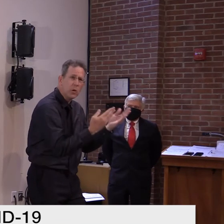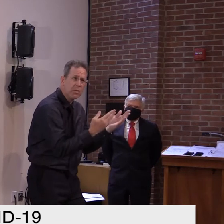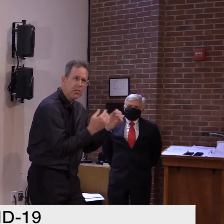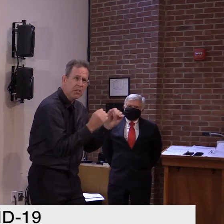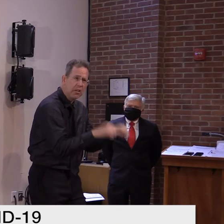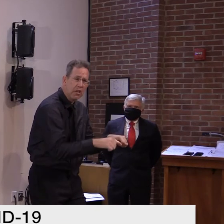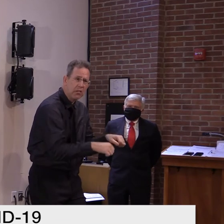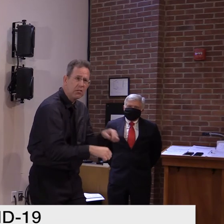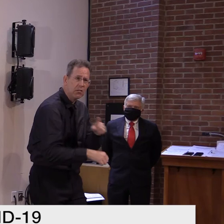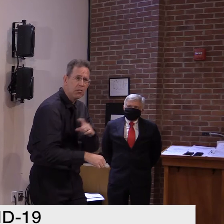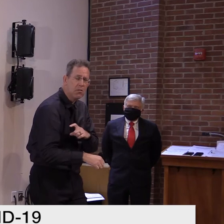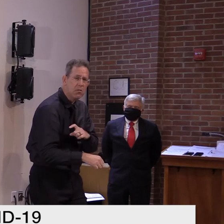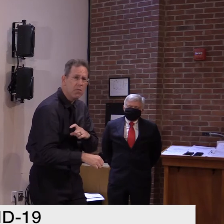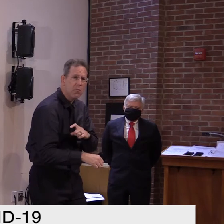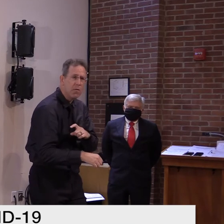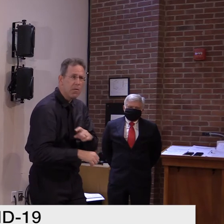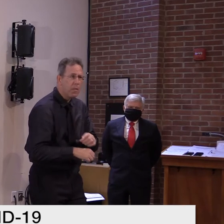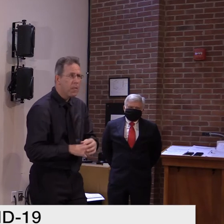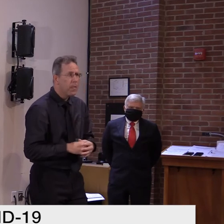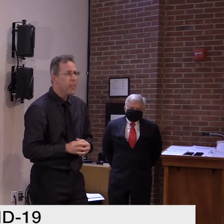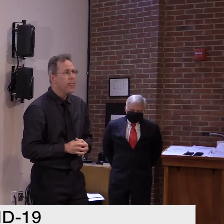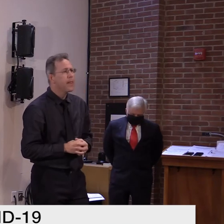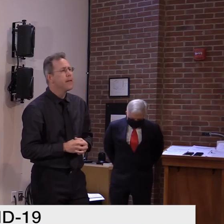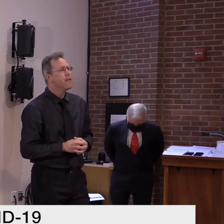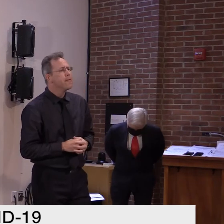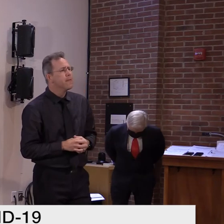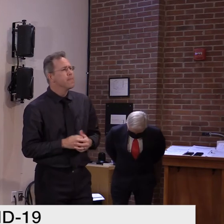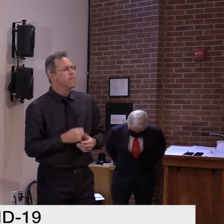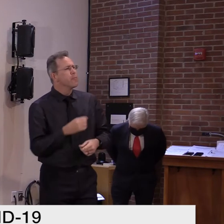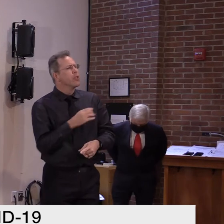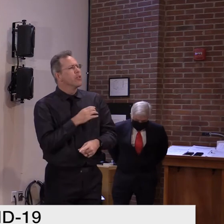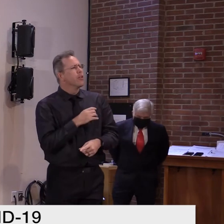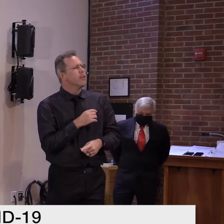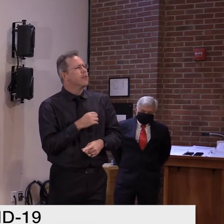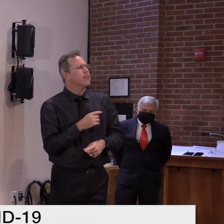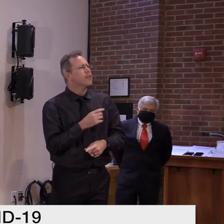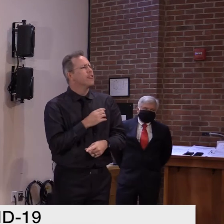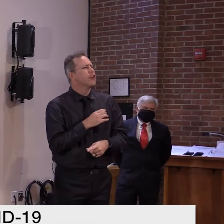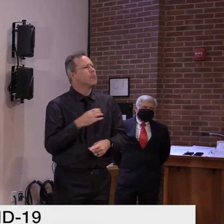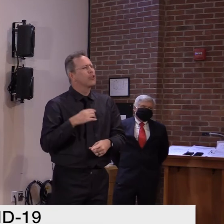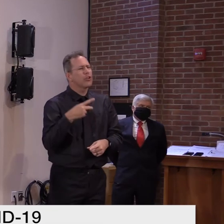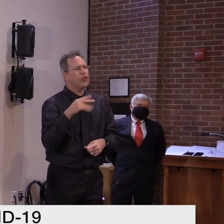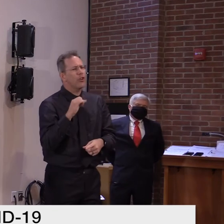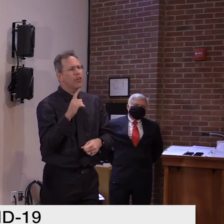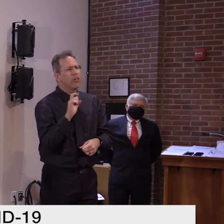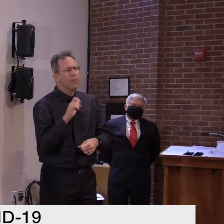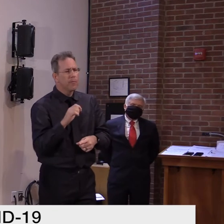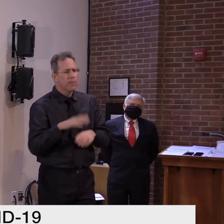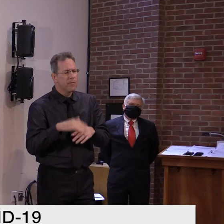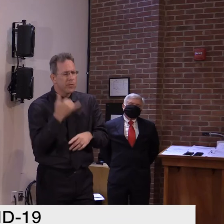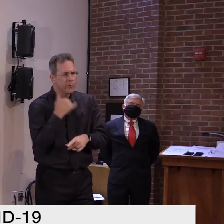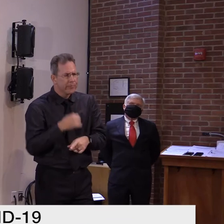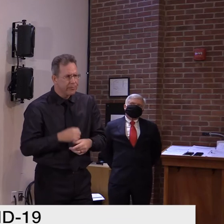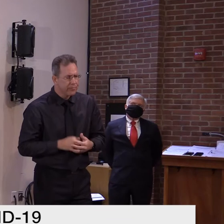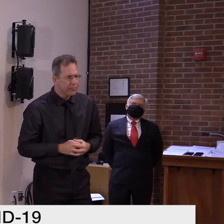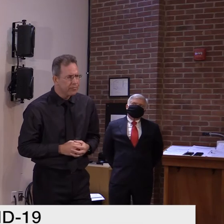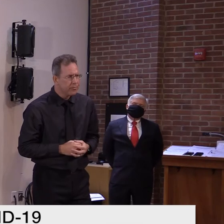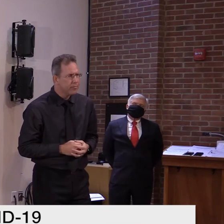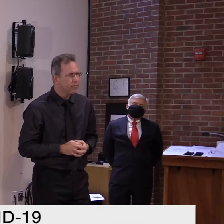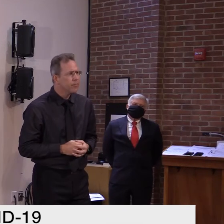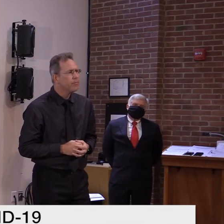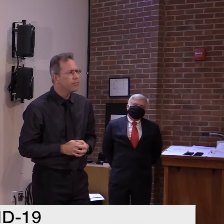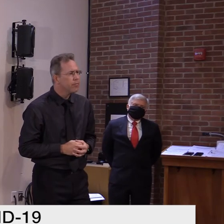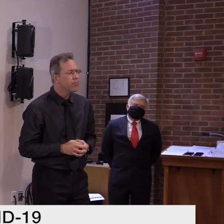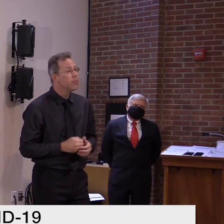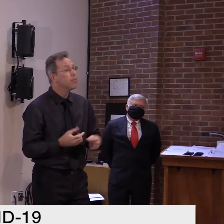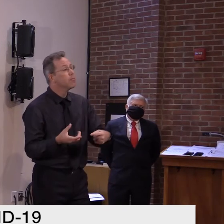Secretary Curley could answer this. Yeah, I, I can help Governor. know, yes, we, bowling alleys, uh,